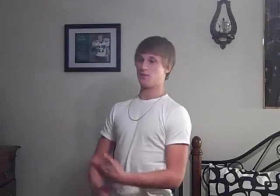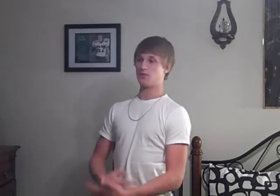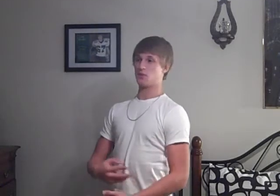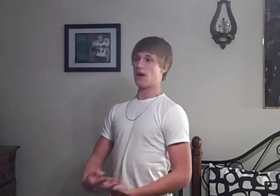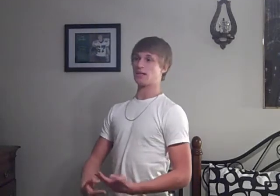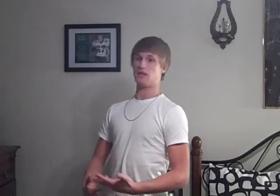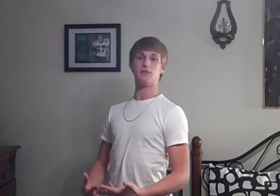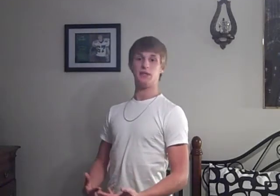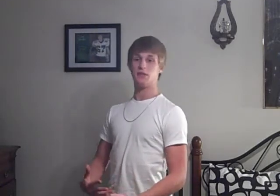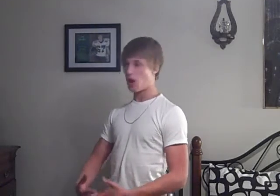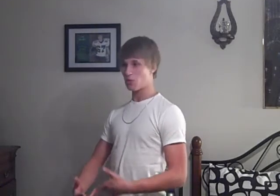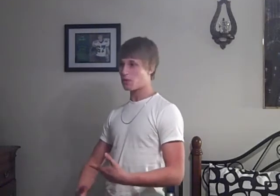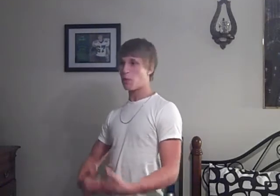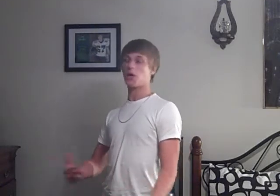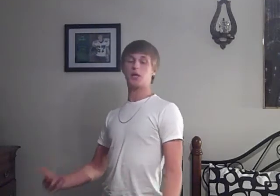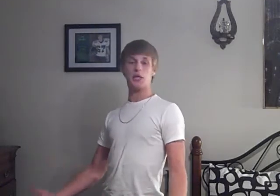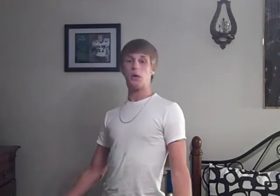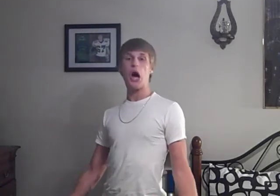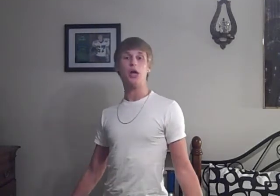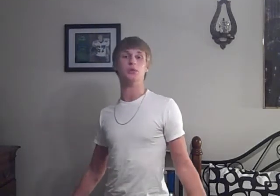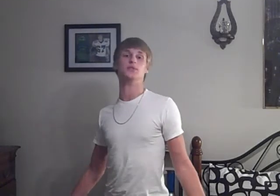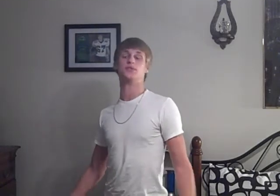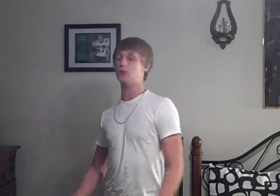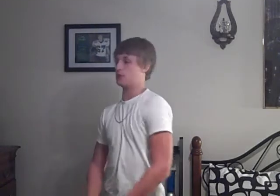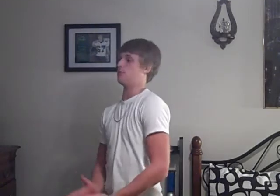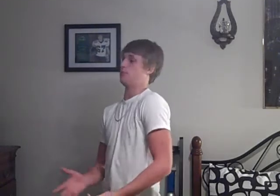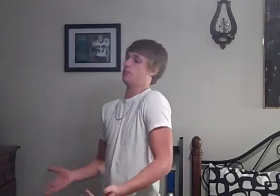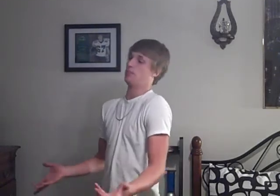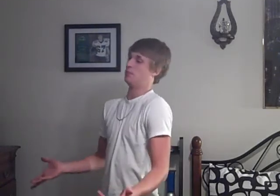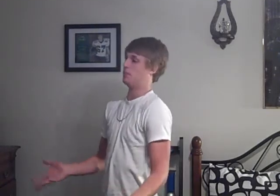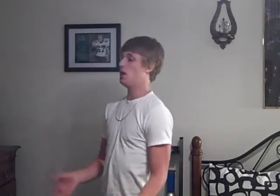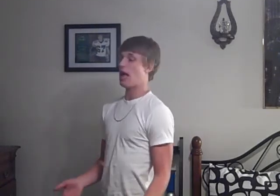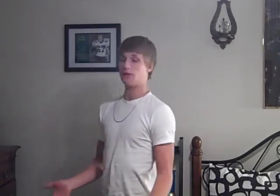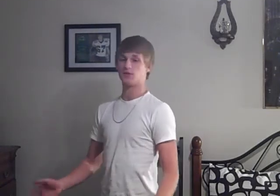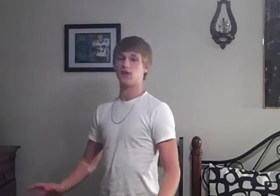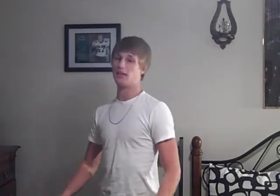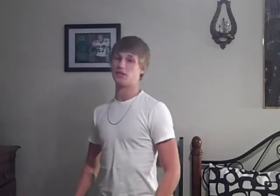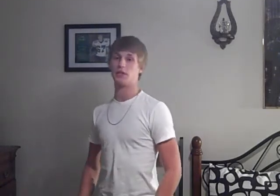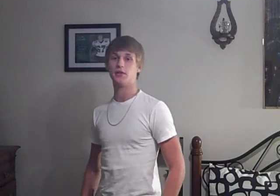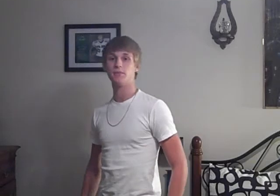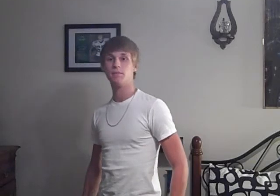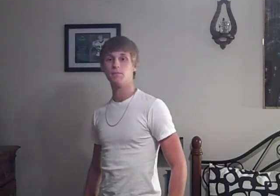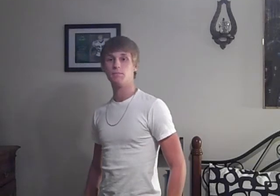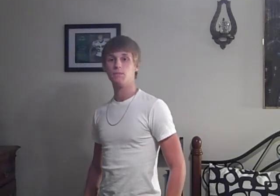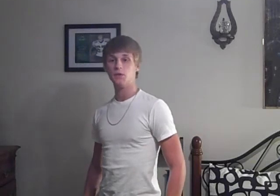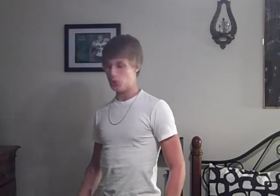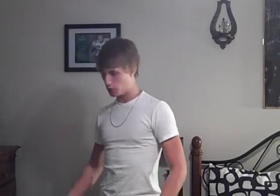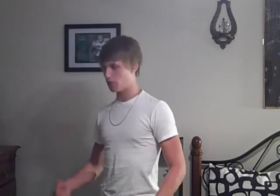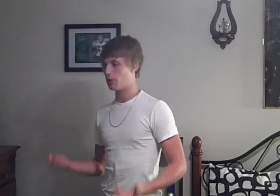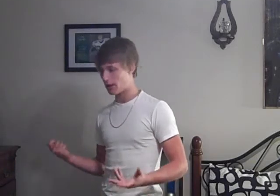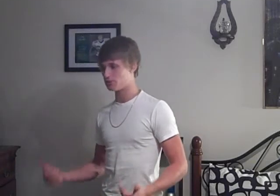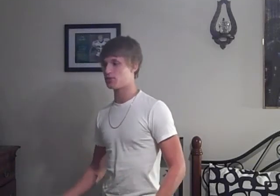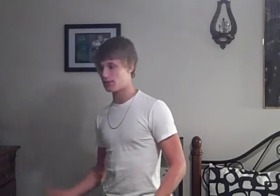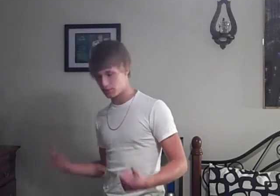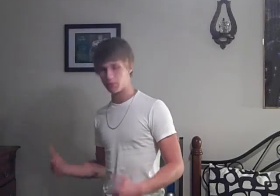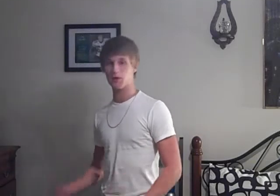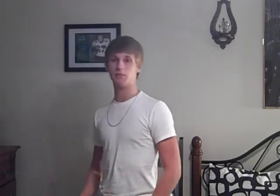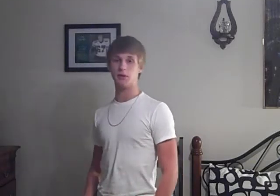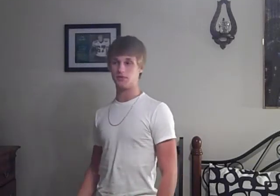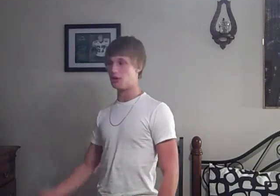Physical activity Other than walking down aisles You could Exercising You could have been Exercising with dumbbells